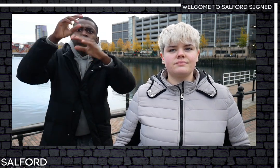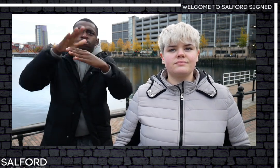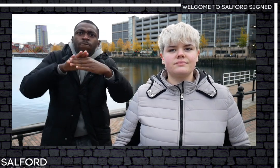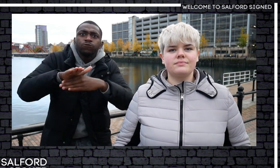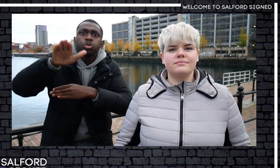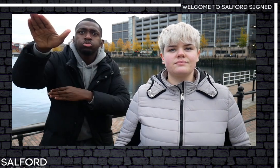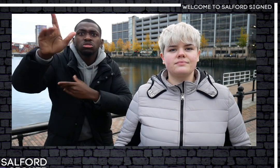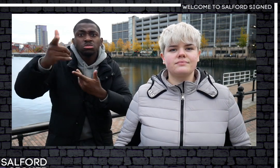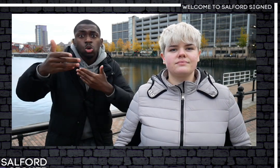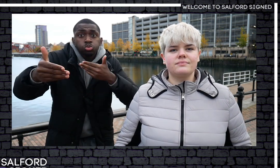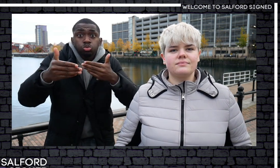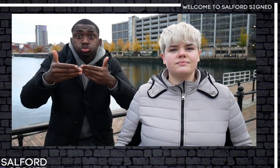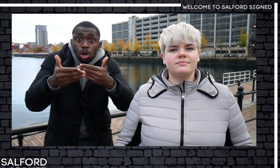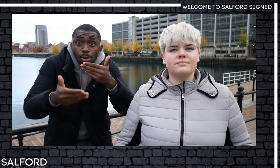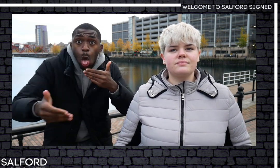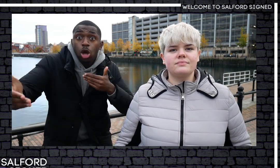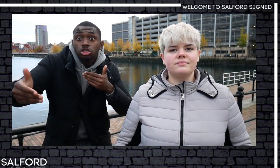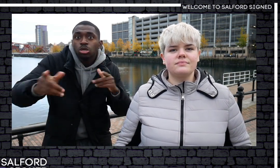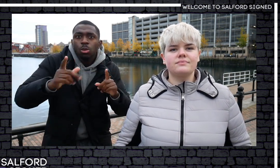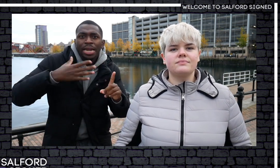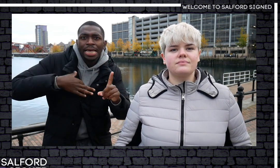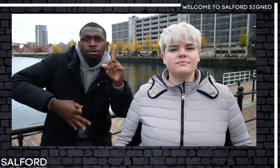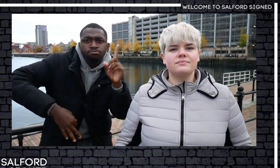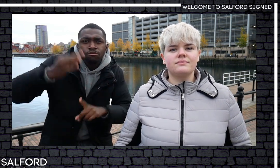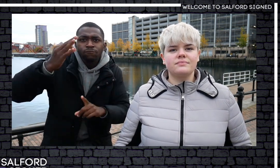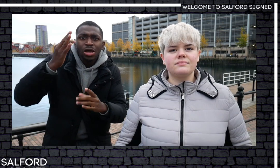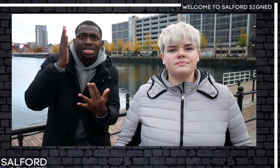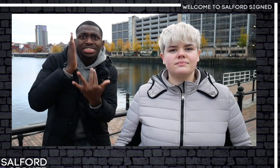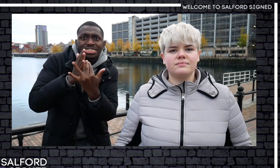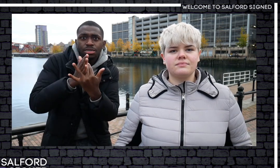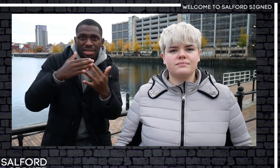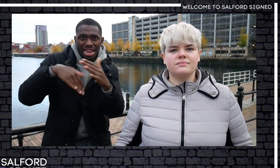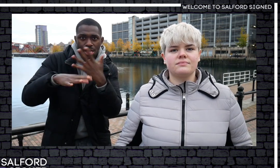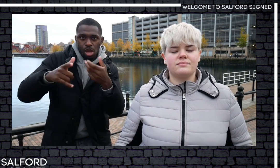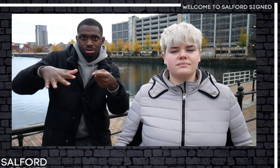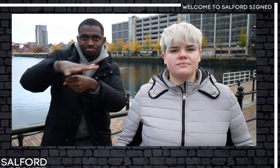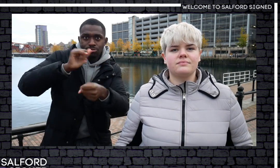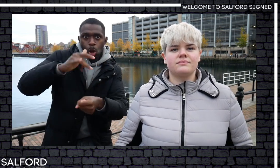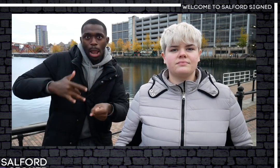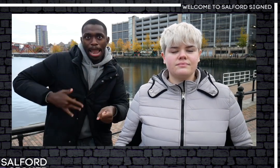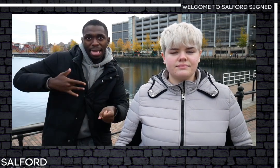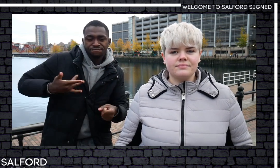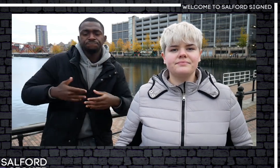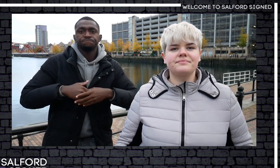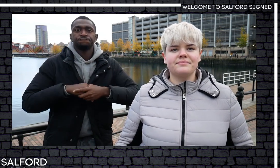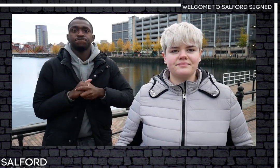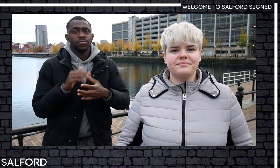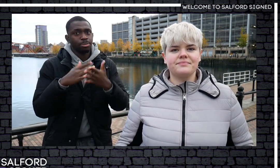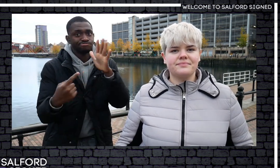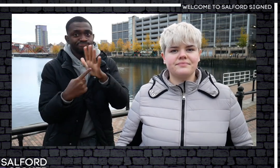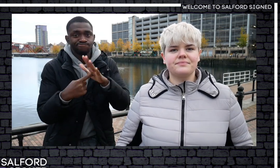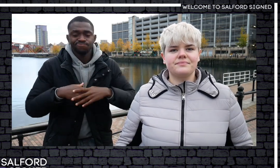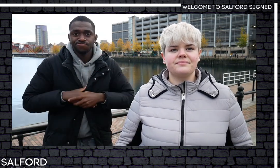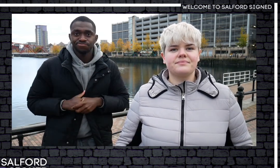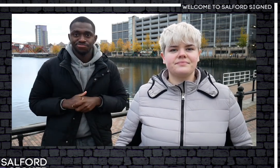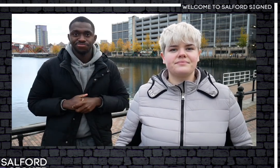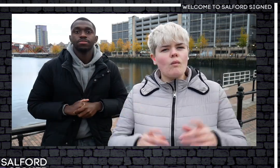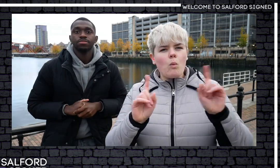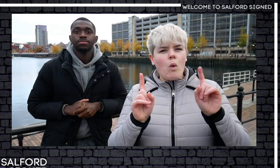is also an opportunity for you to shape the future of services. What do you think would improve services and accessibility where you live?